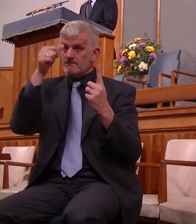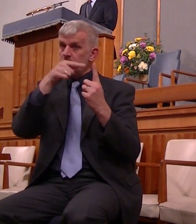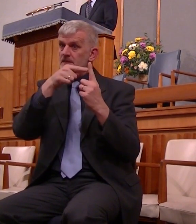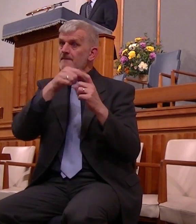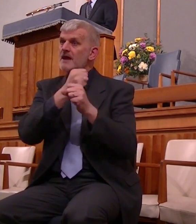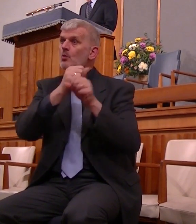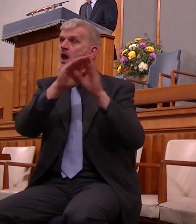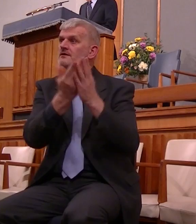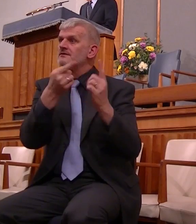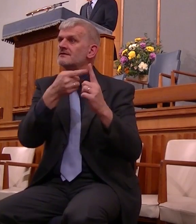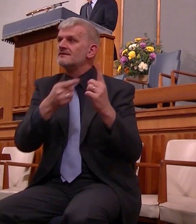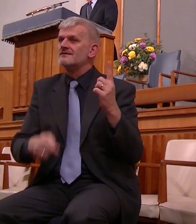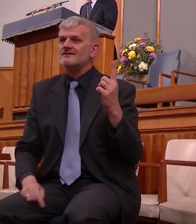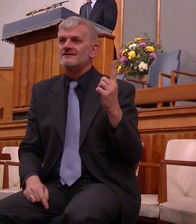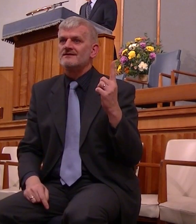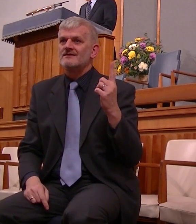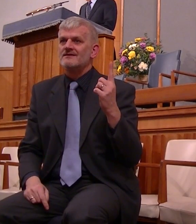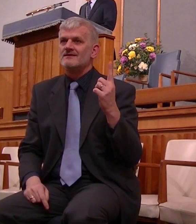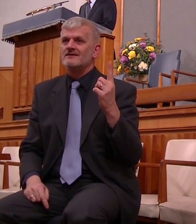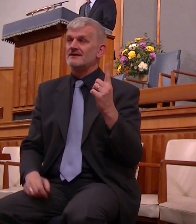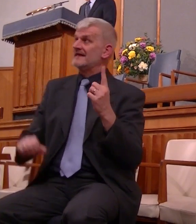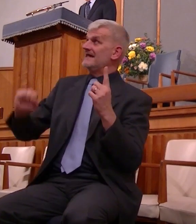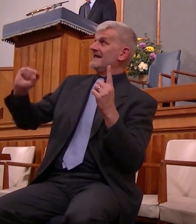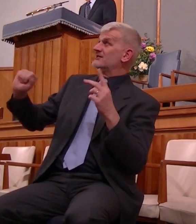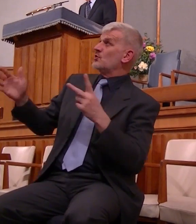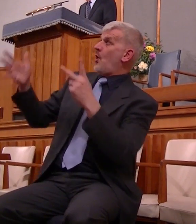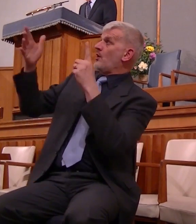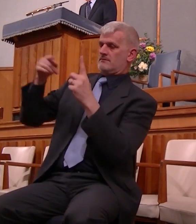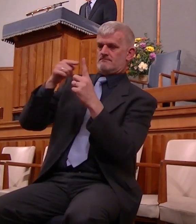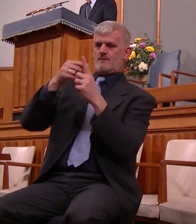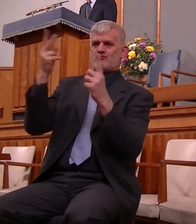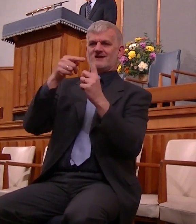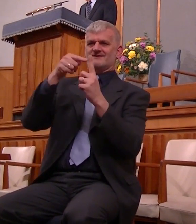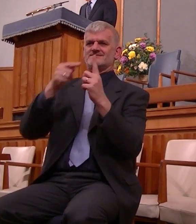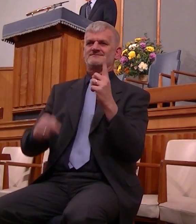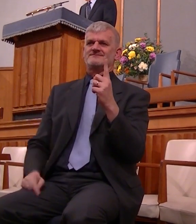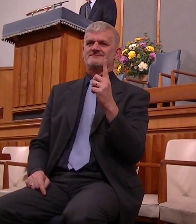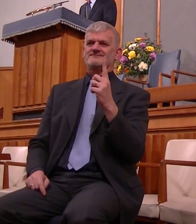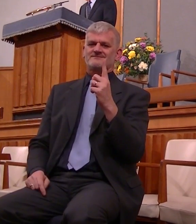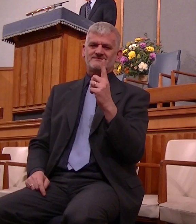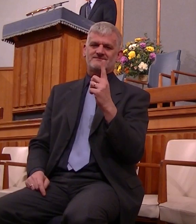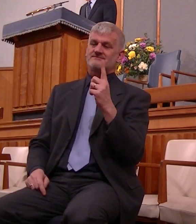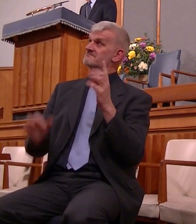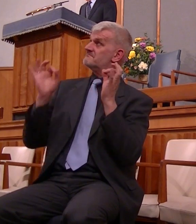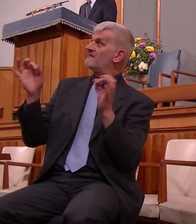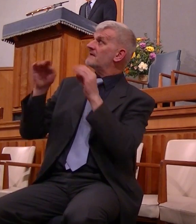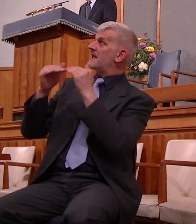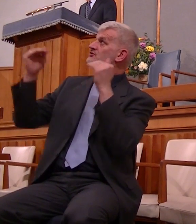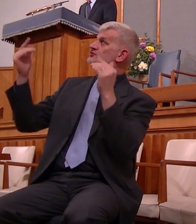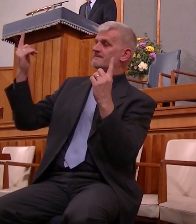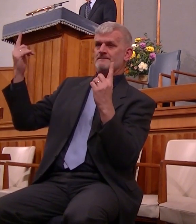whom being the brightness of his glory and the express image of his person